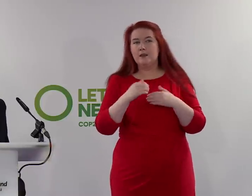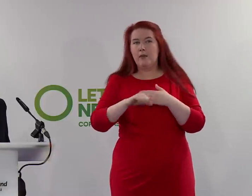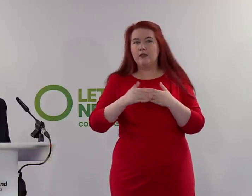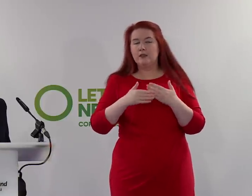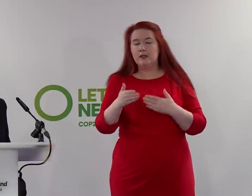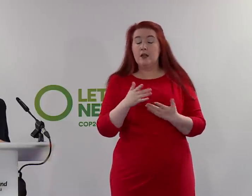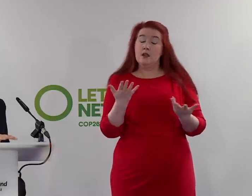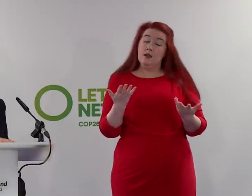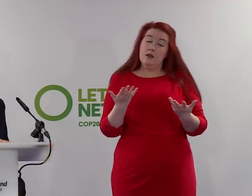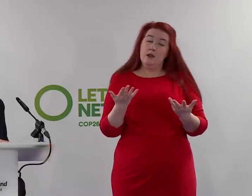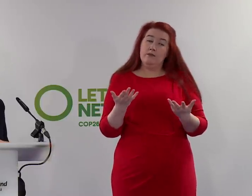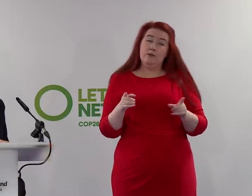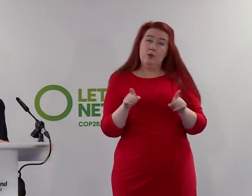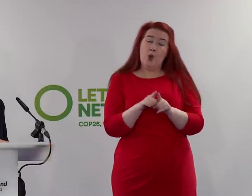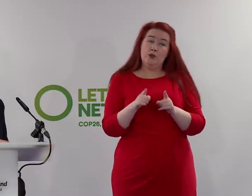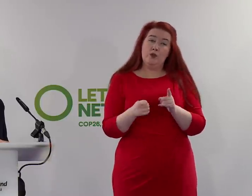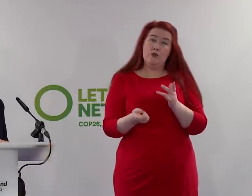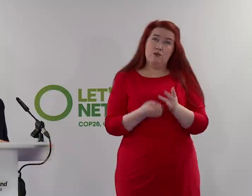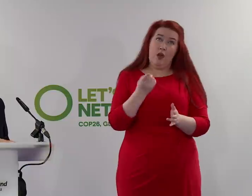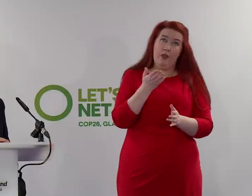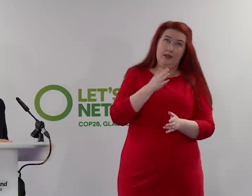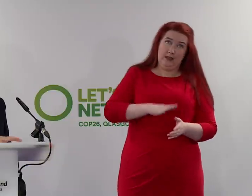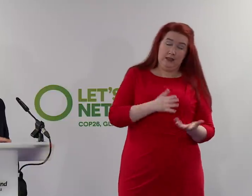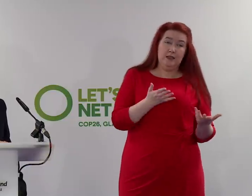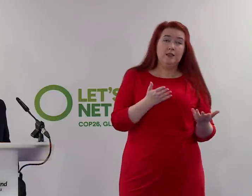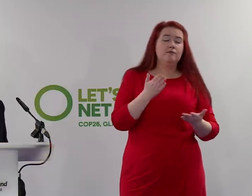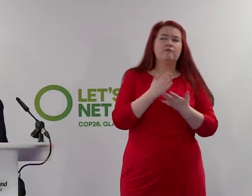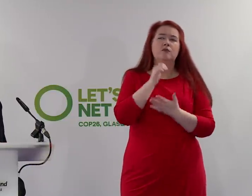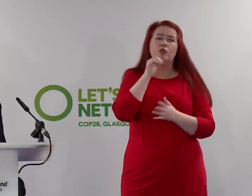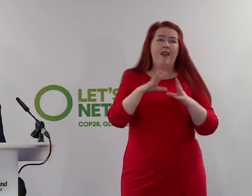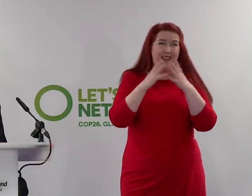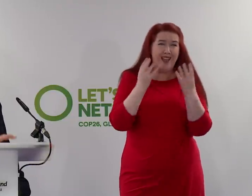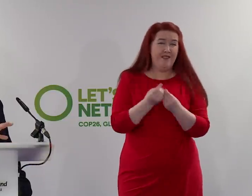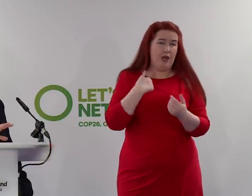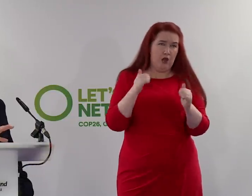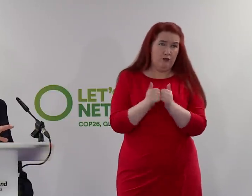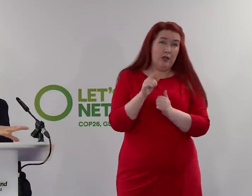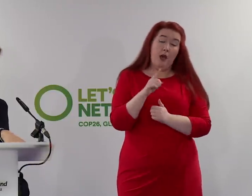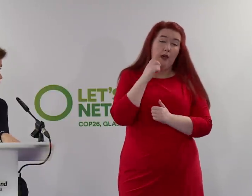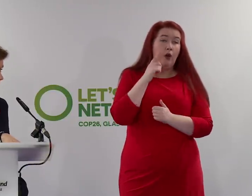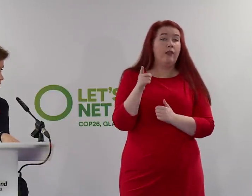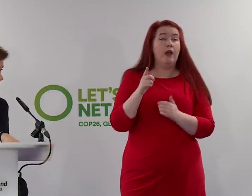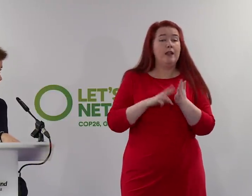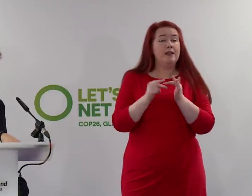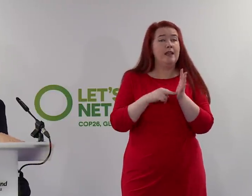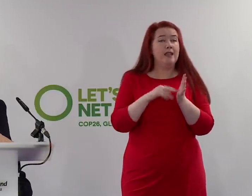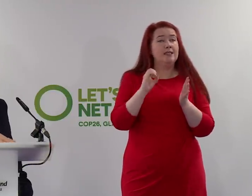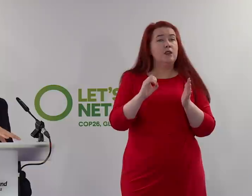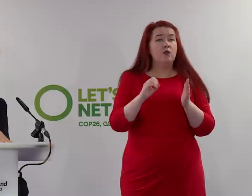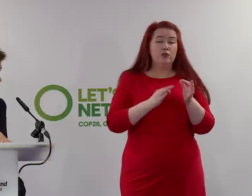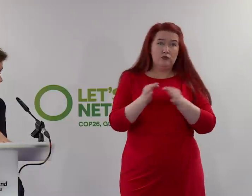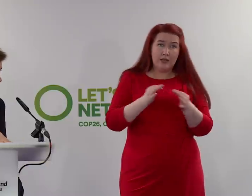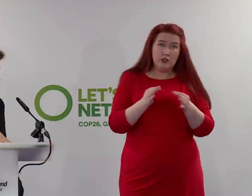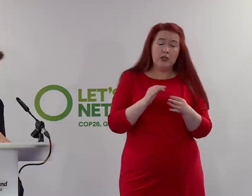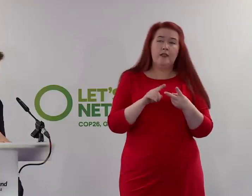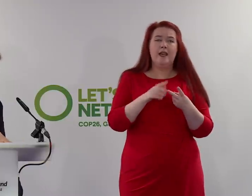other side of that, I think while I'm sure not absolutely everything in it I would have agreed with, I thought the net zero strategy that was published, the heated